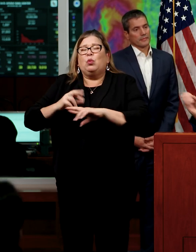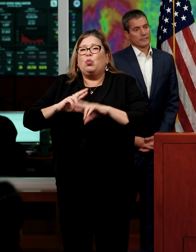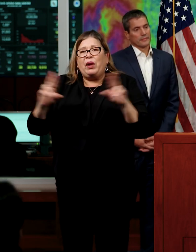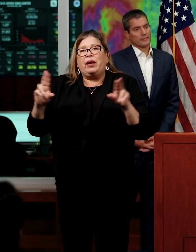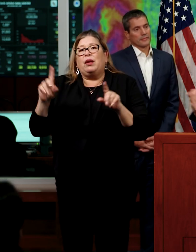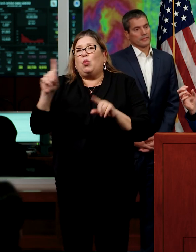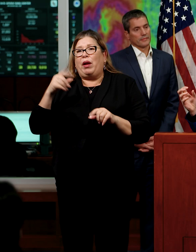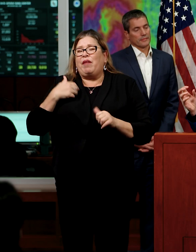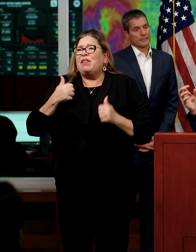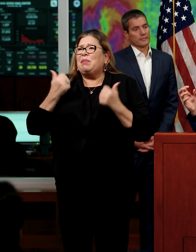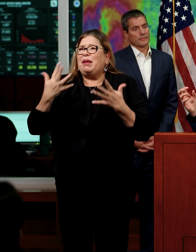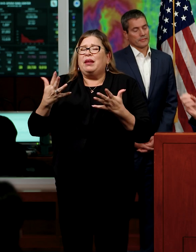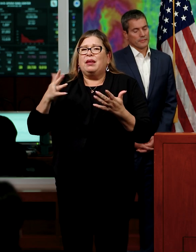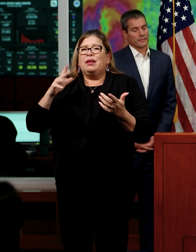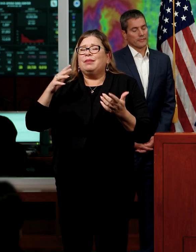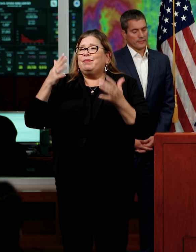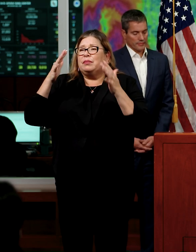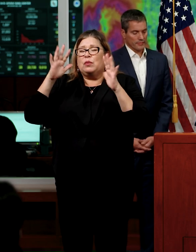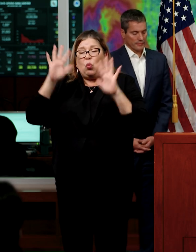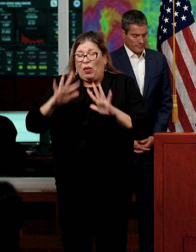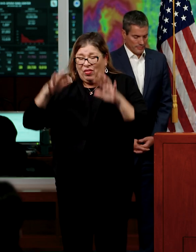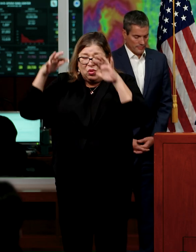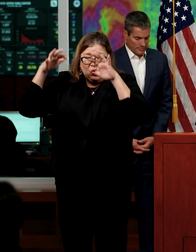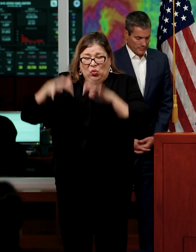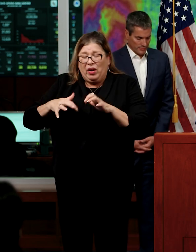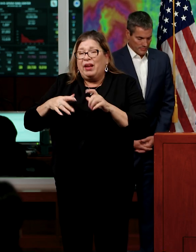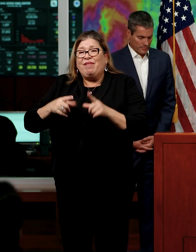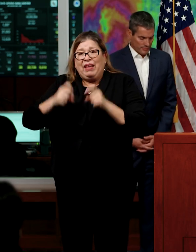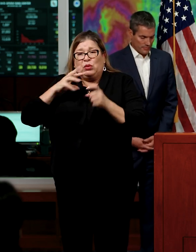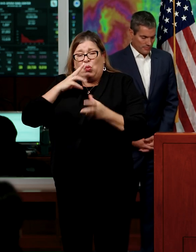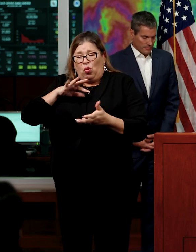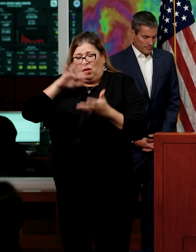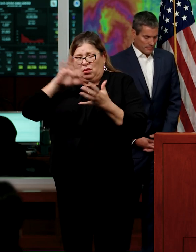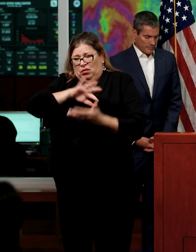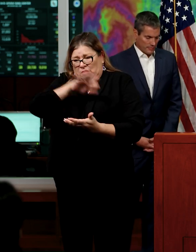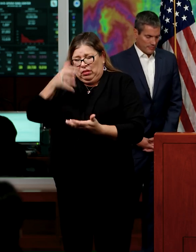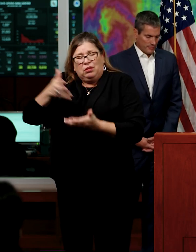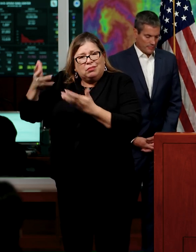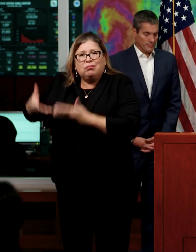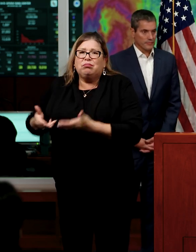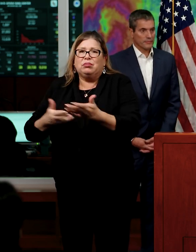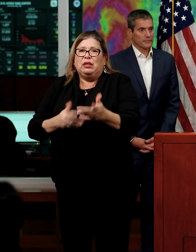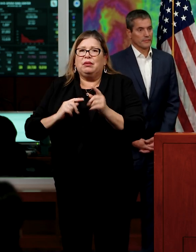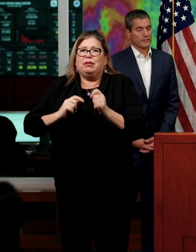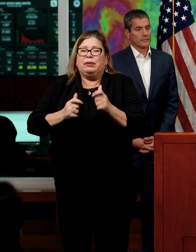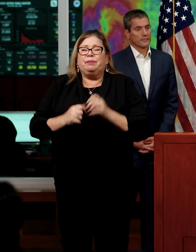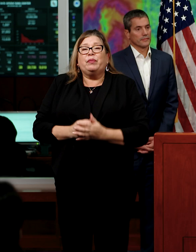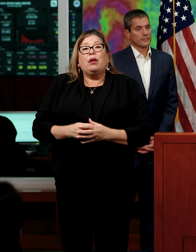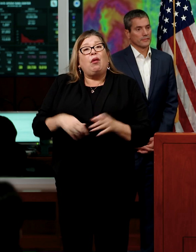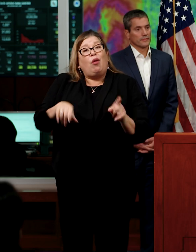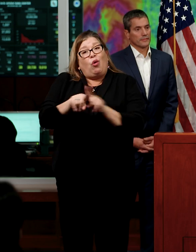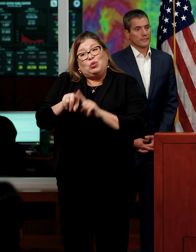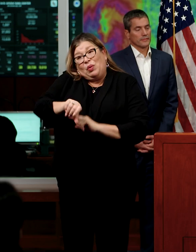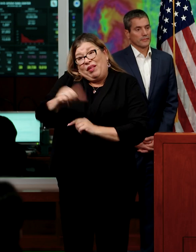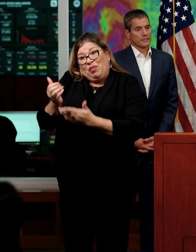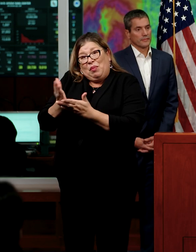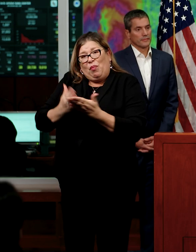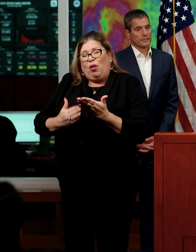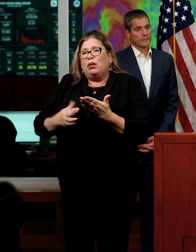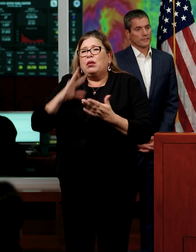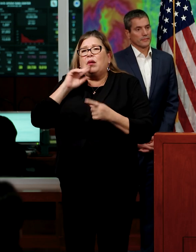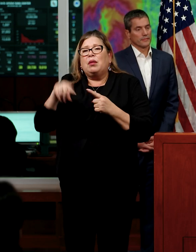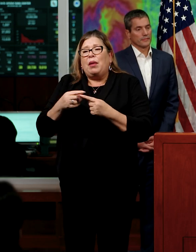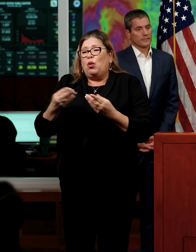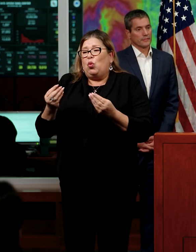lot of flashy water moving through our rivers and streams. I would also add the other piece of that is groundwater